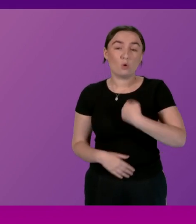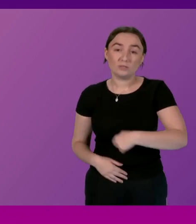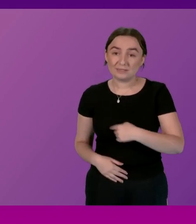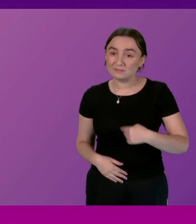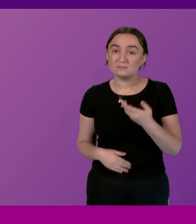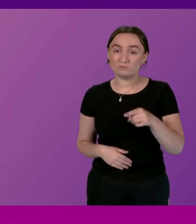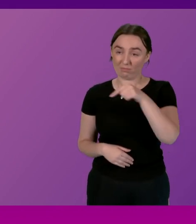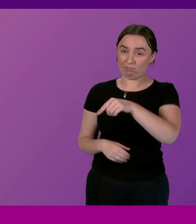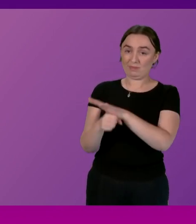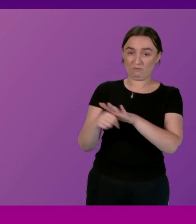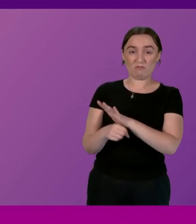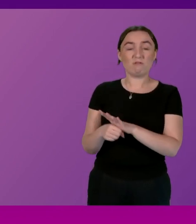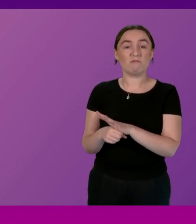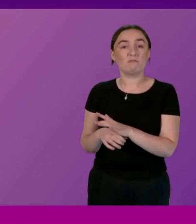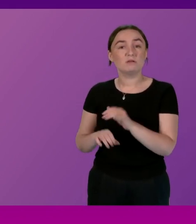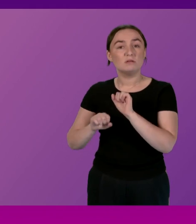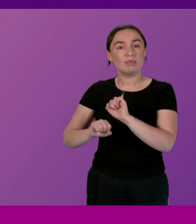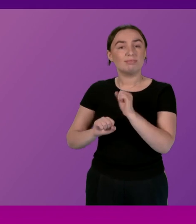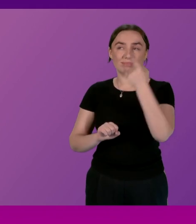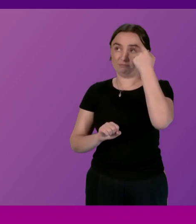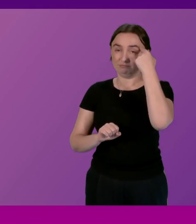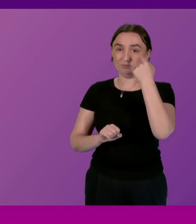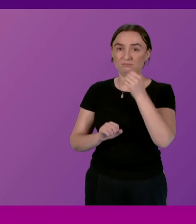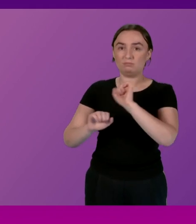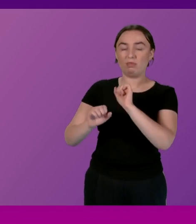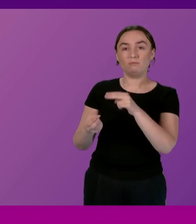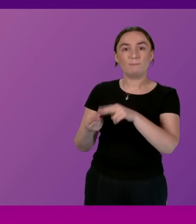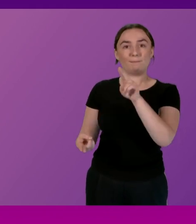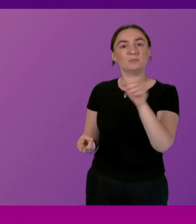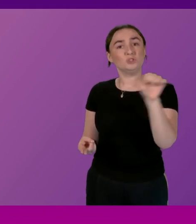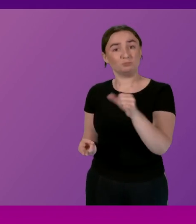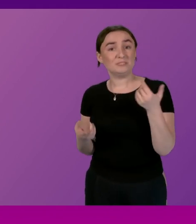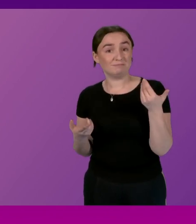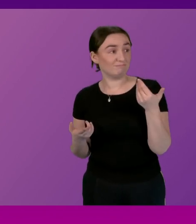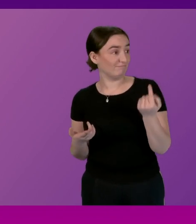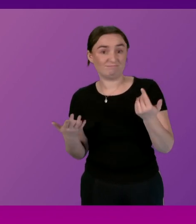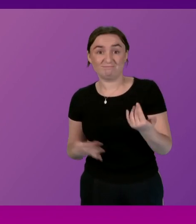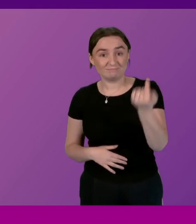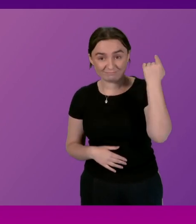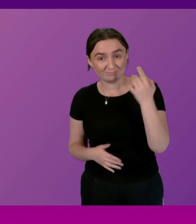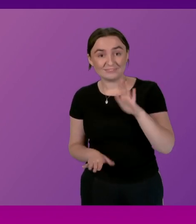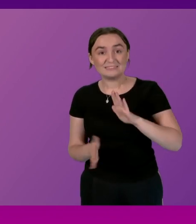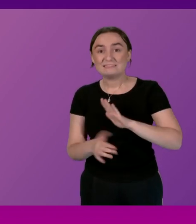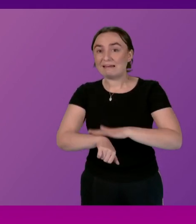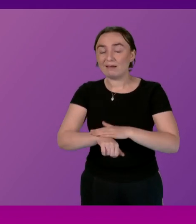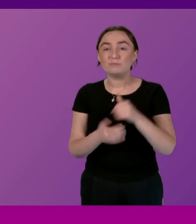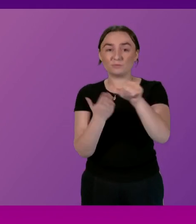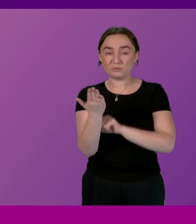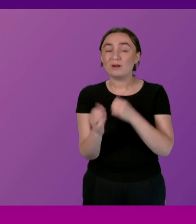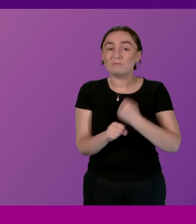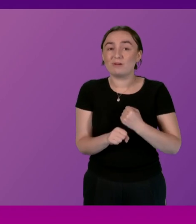too that they feel that that pay uplift should have been made today should have been made at the time of the programme for government announcement